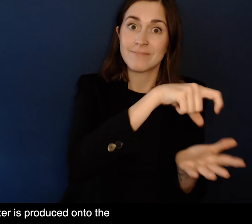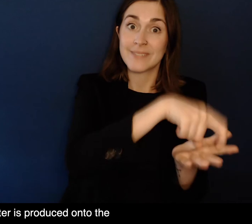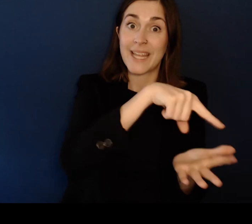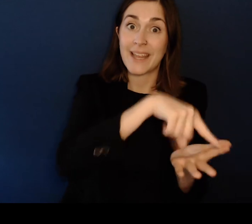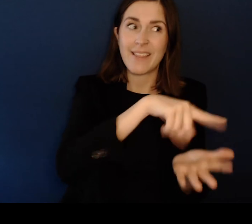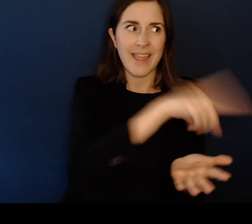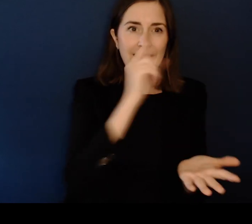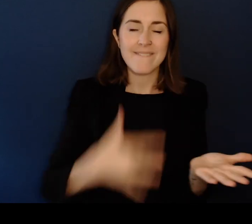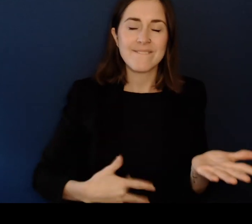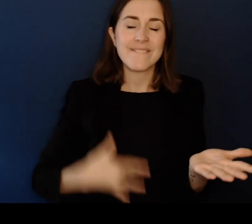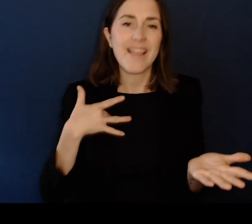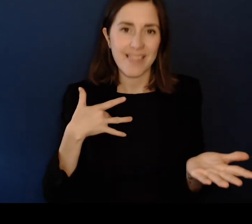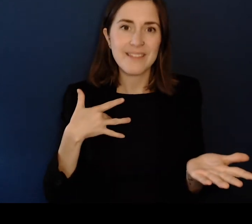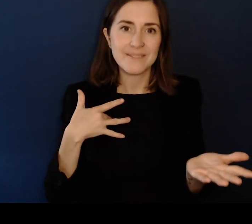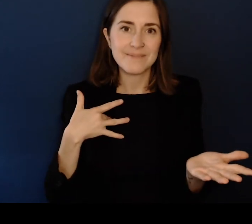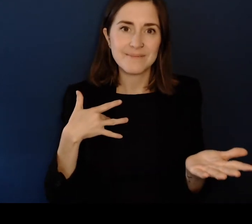is deafblind